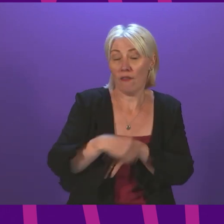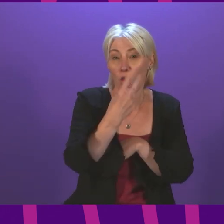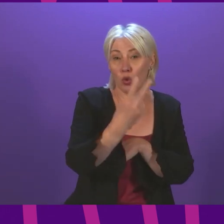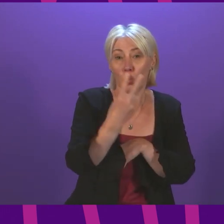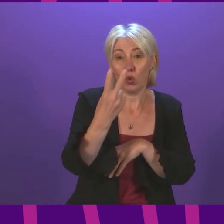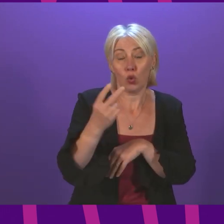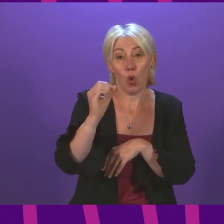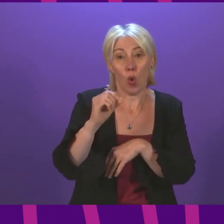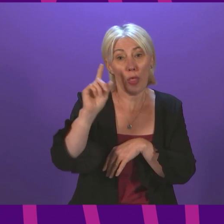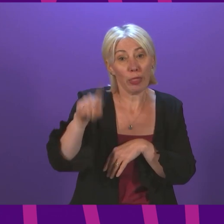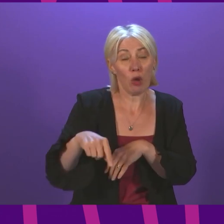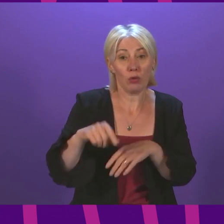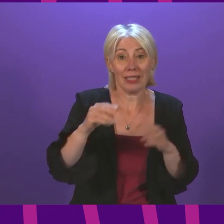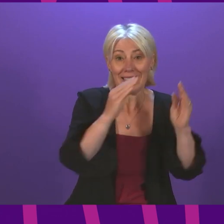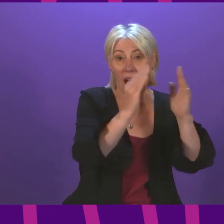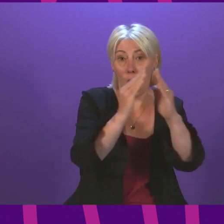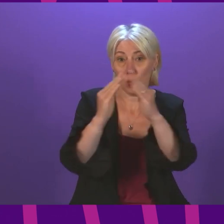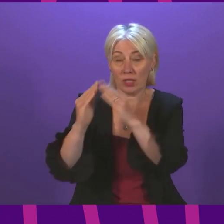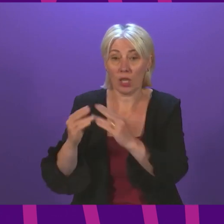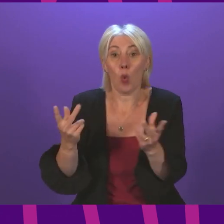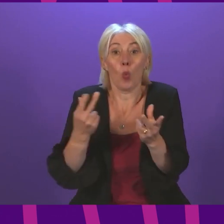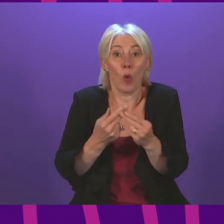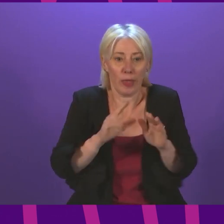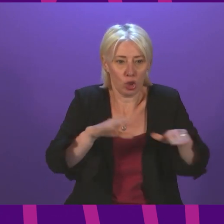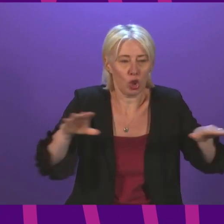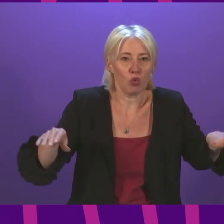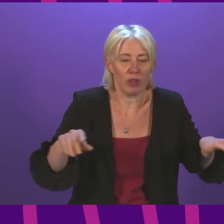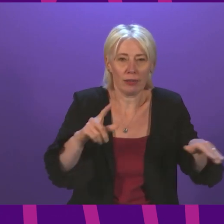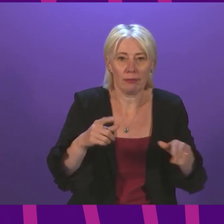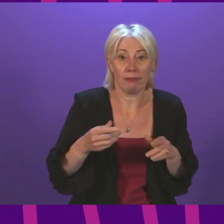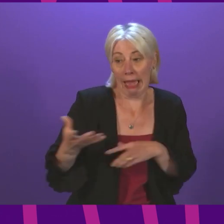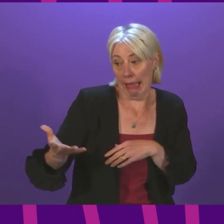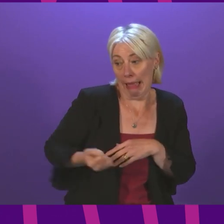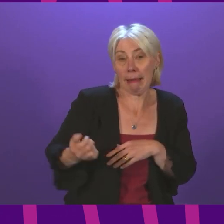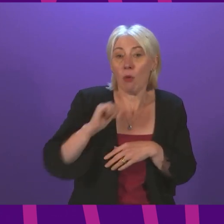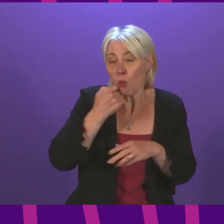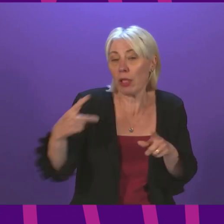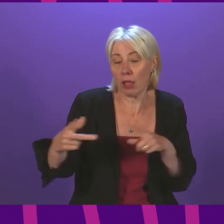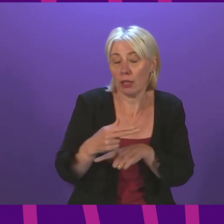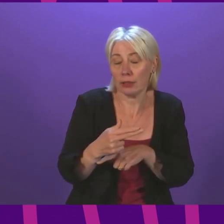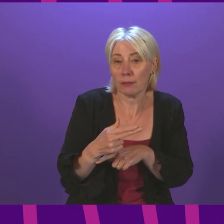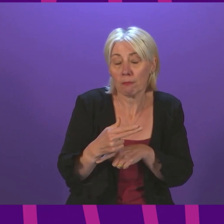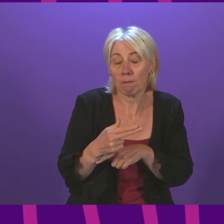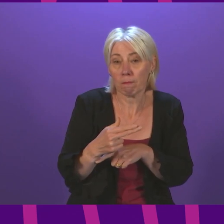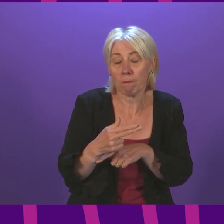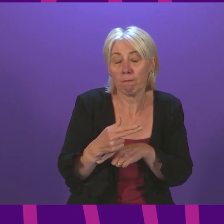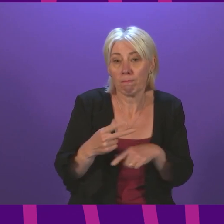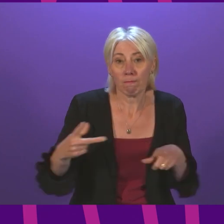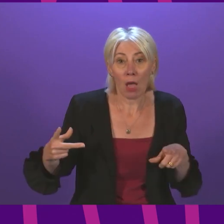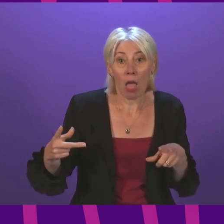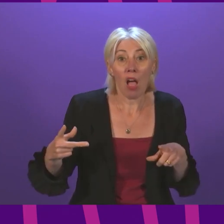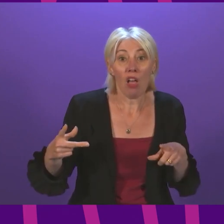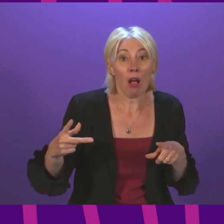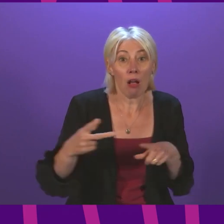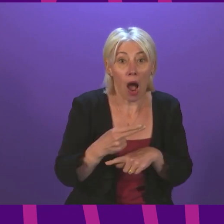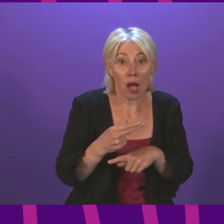,000 households with children will have their income cut. And these cuts start as we